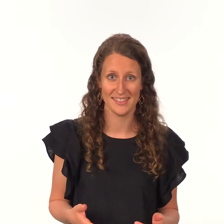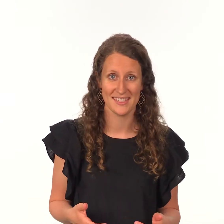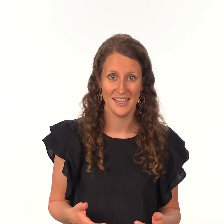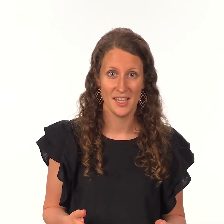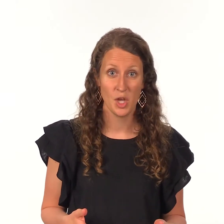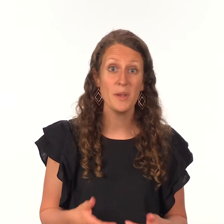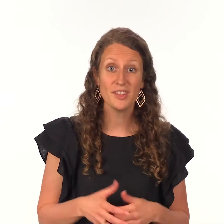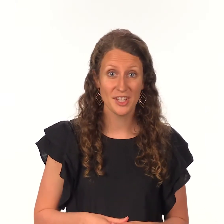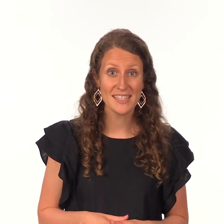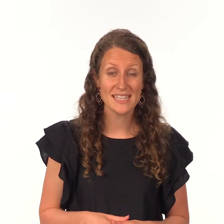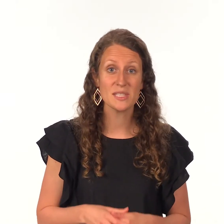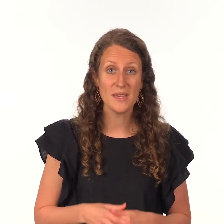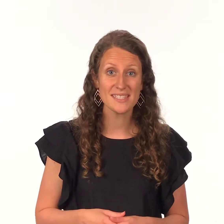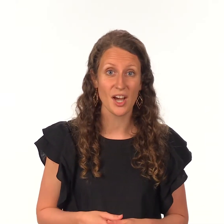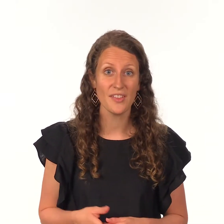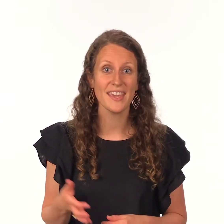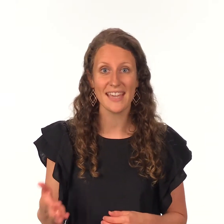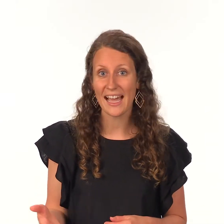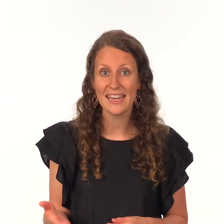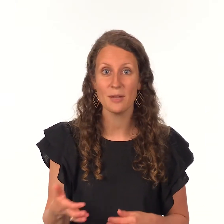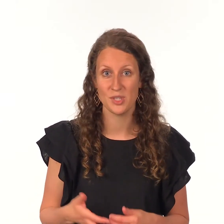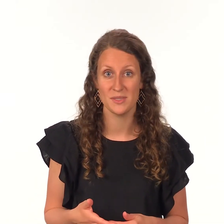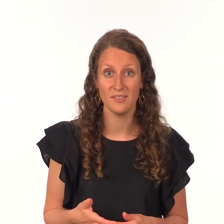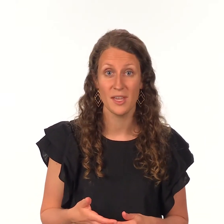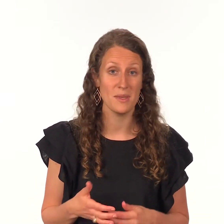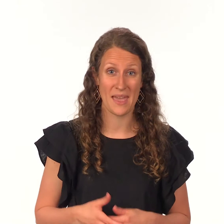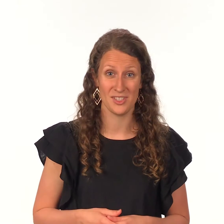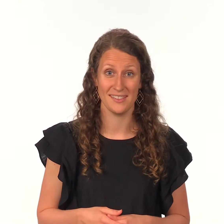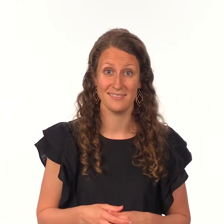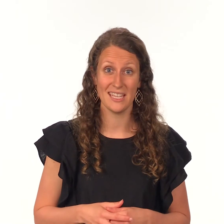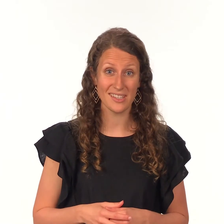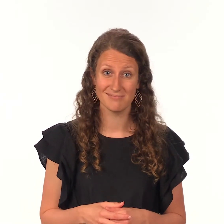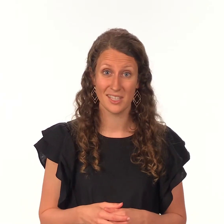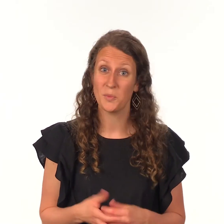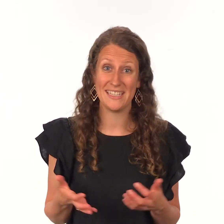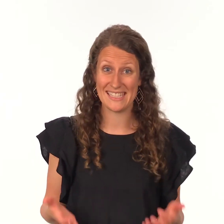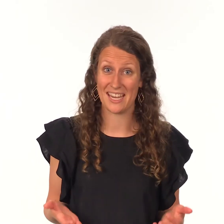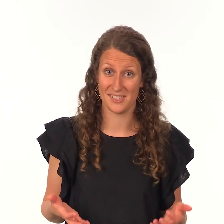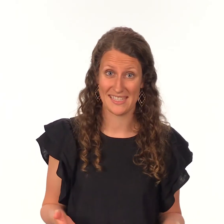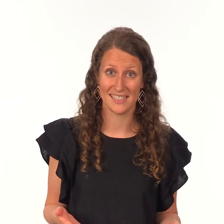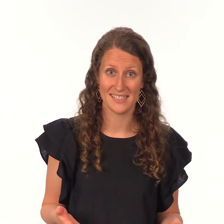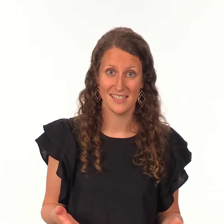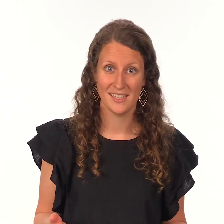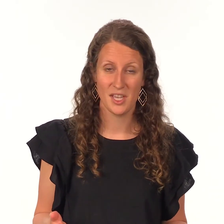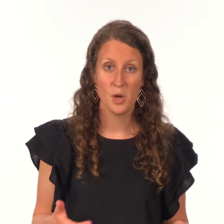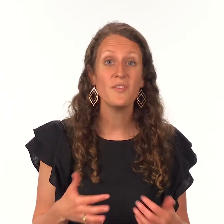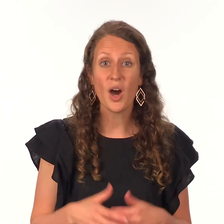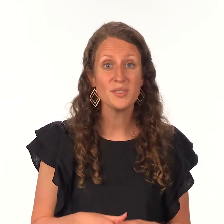we've learned this as we saw that god helped joseph be patient even when he didn't understand we've also